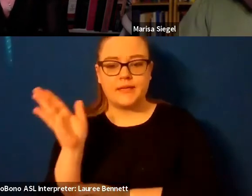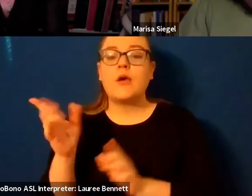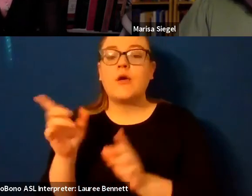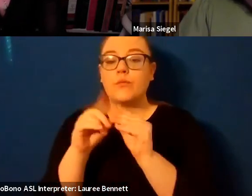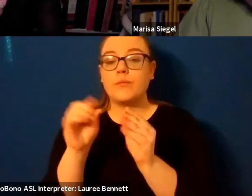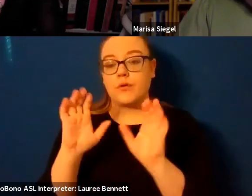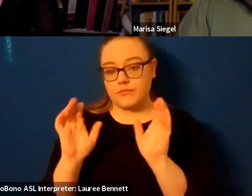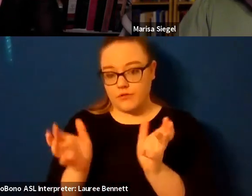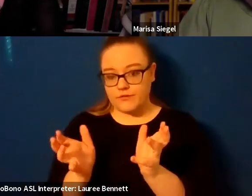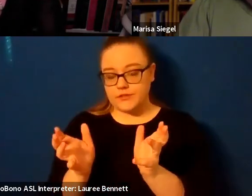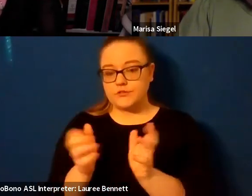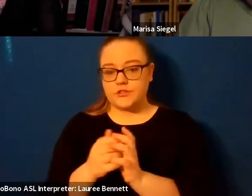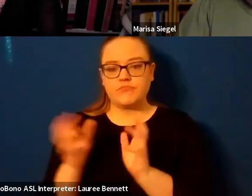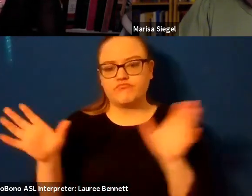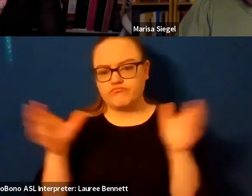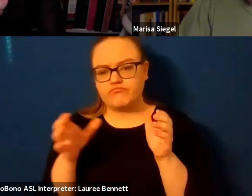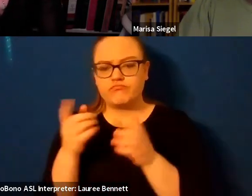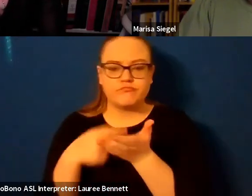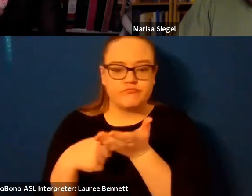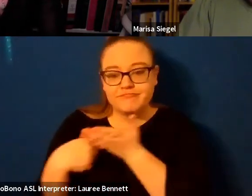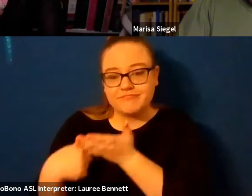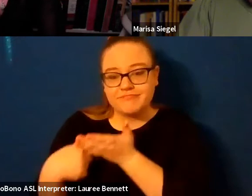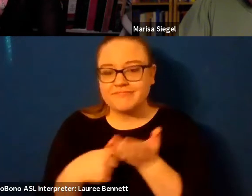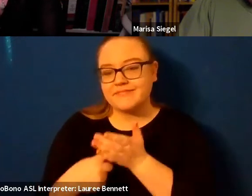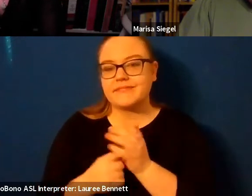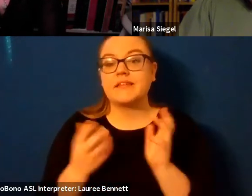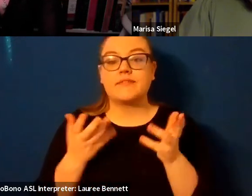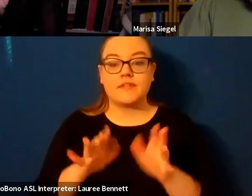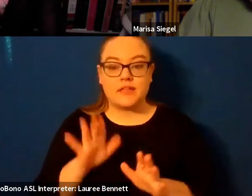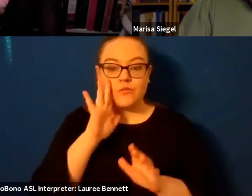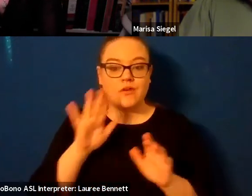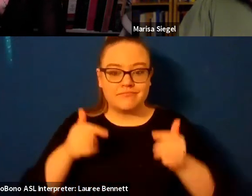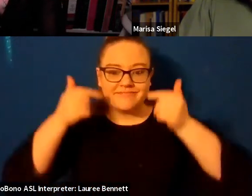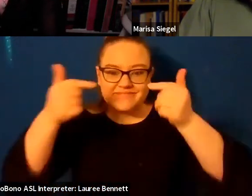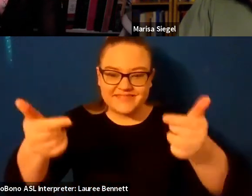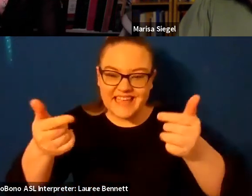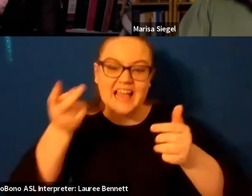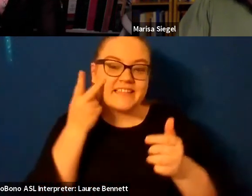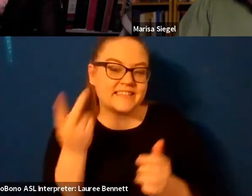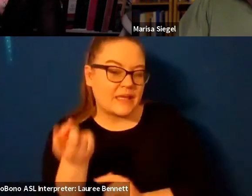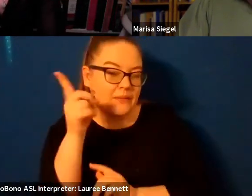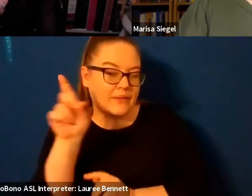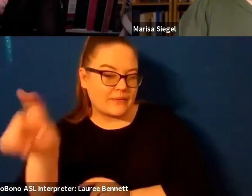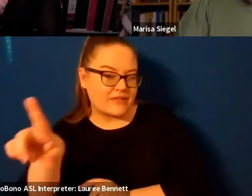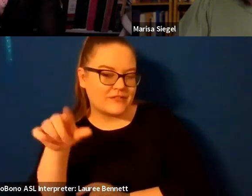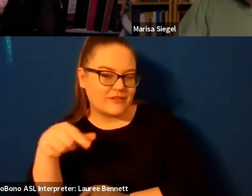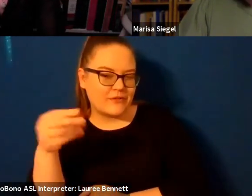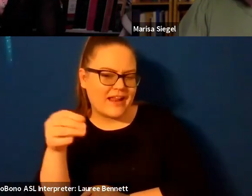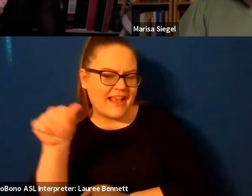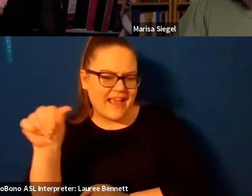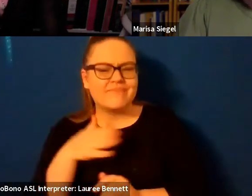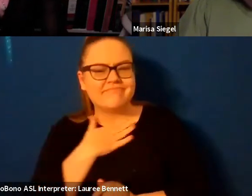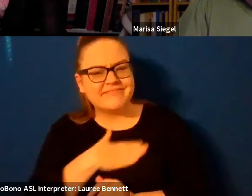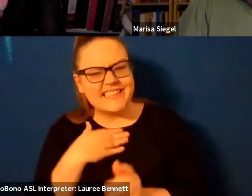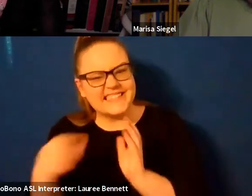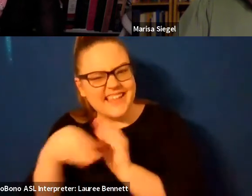amongst ourselves and then we're going to turn it over to you guys i see one question in the q a please put some